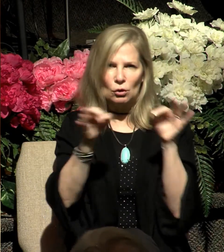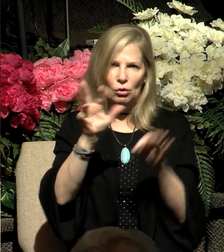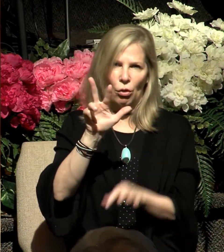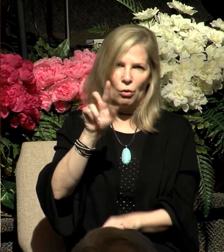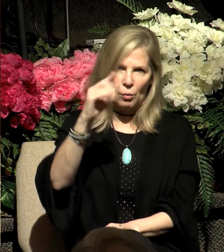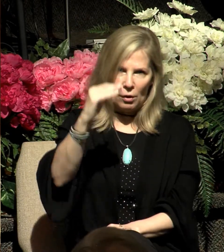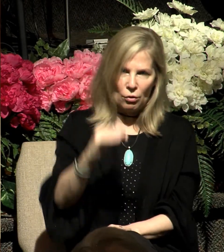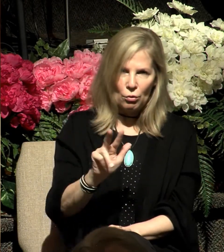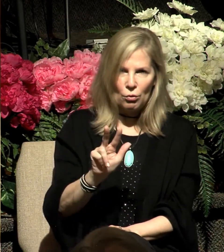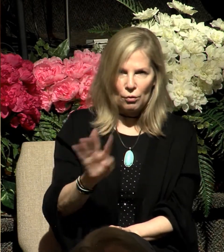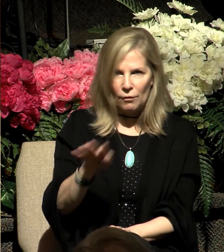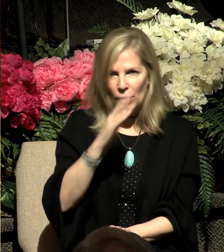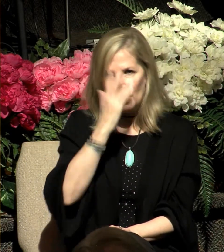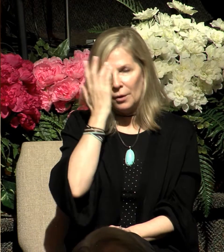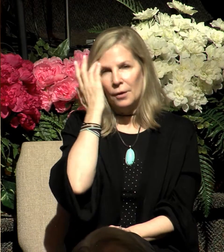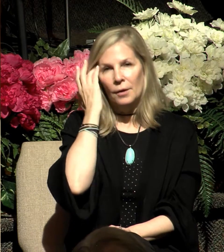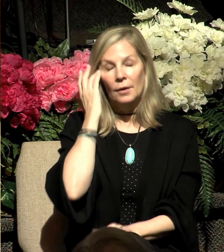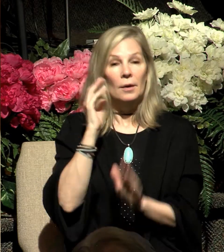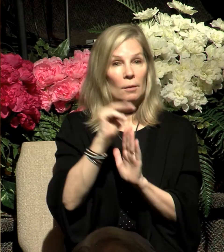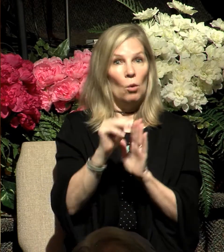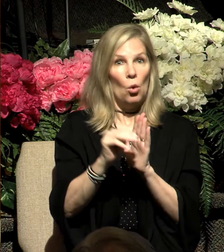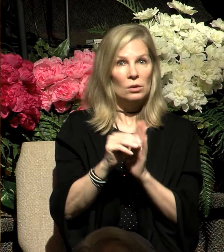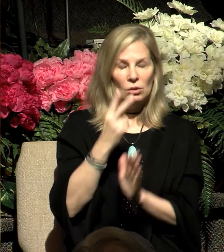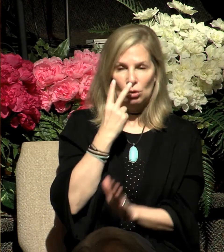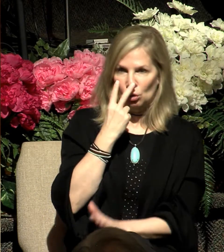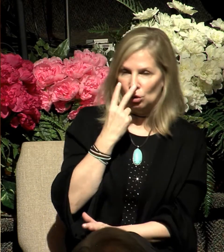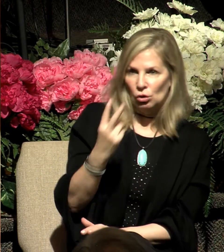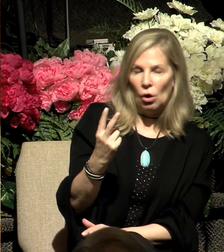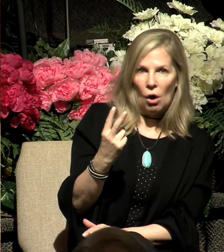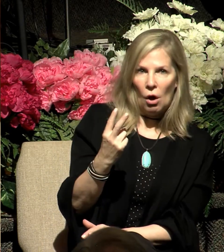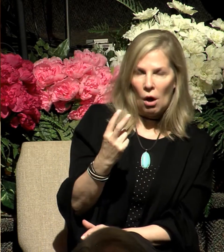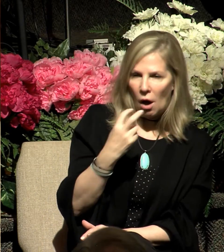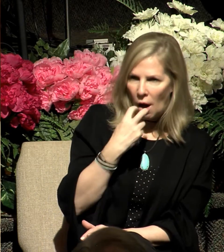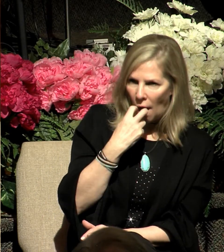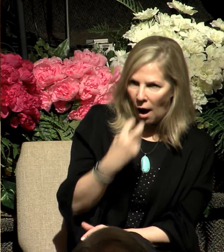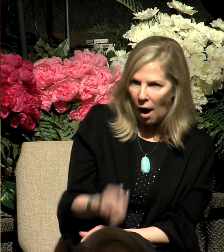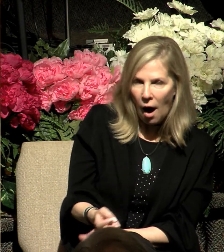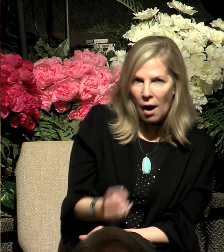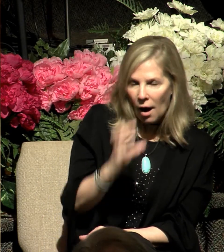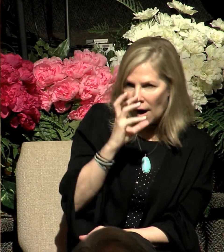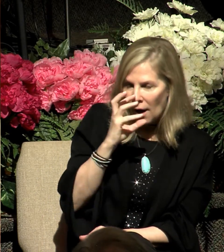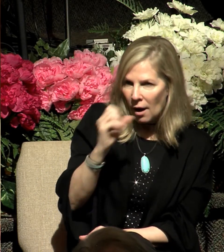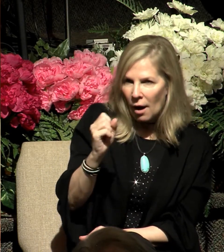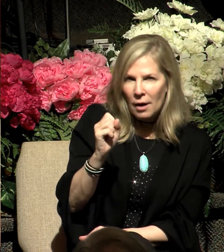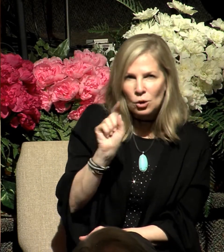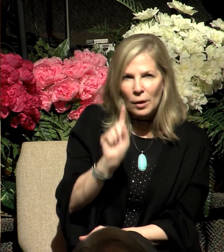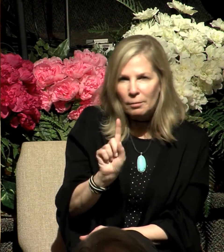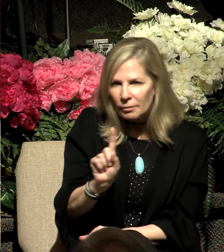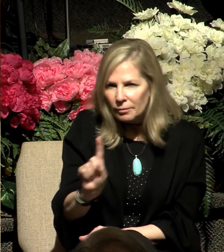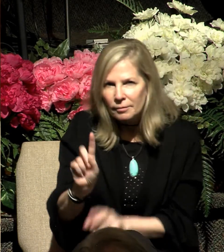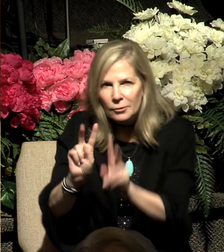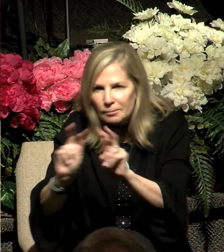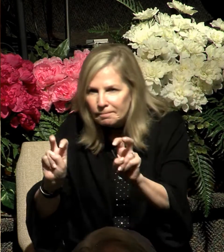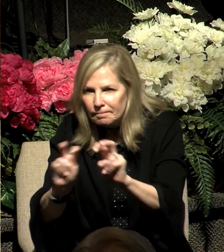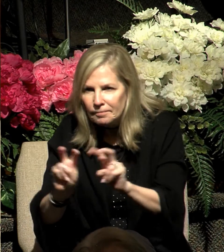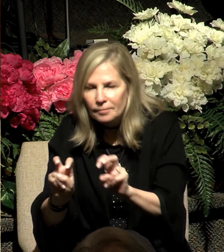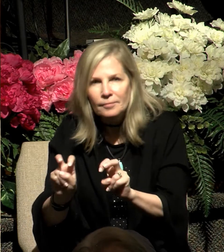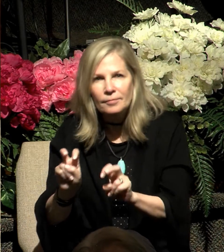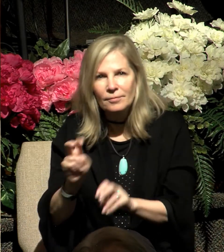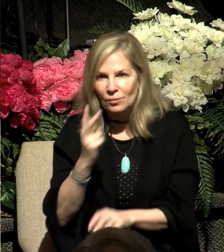34. When Moses saw it, he marveled at the sight. And as he approached to look more closely, there came the voice